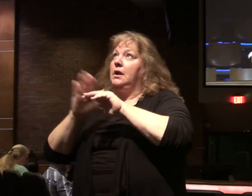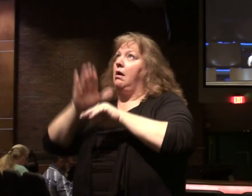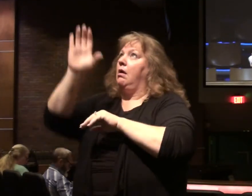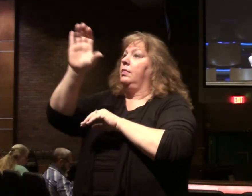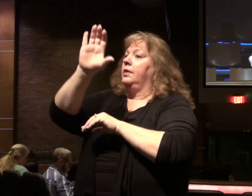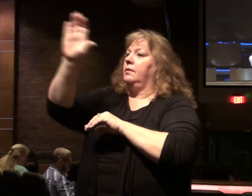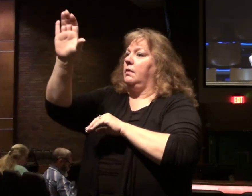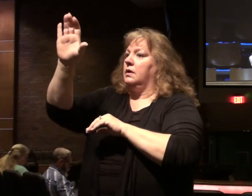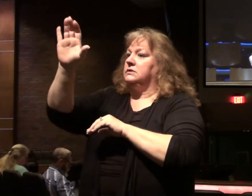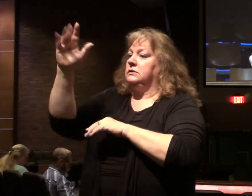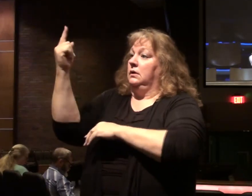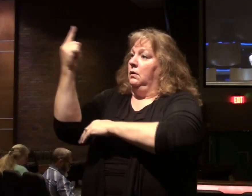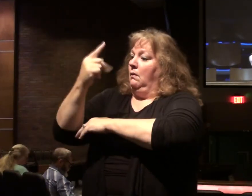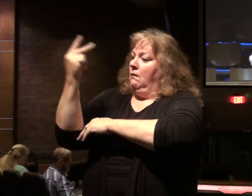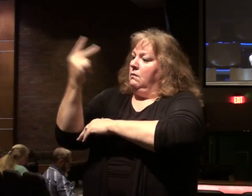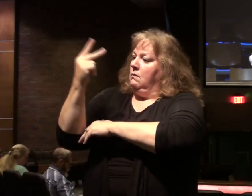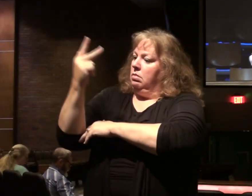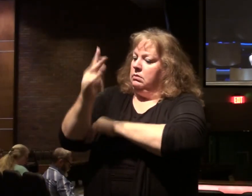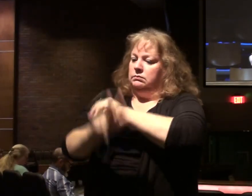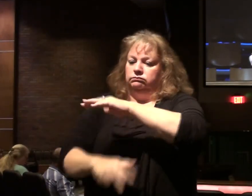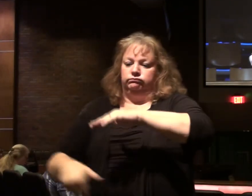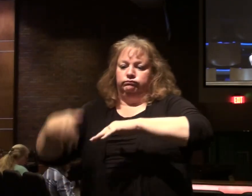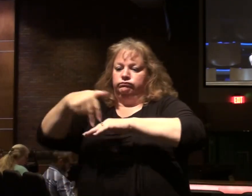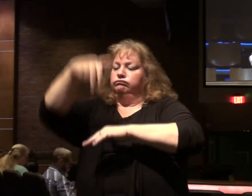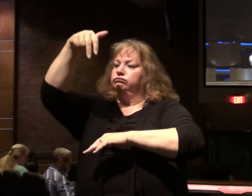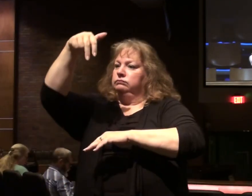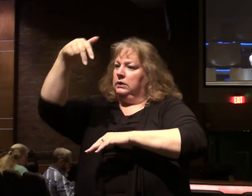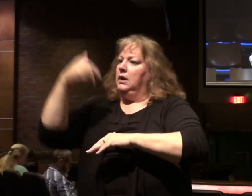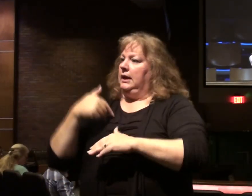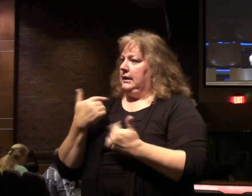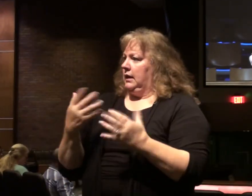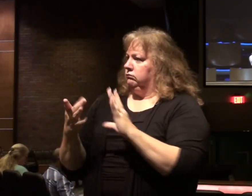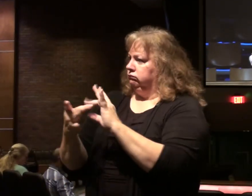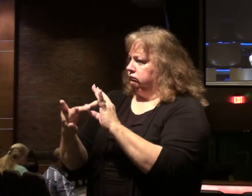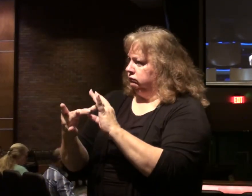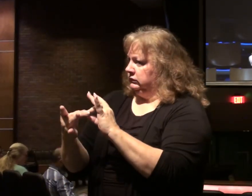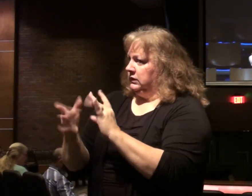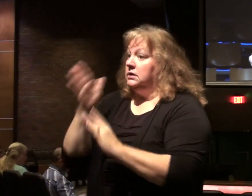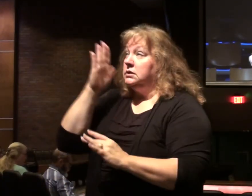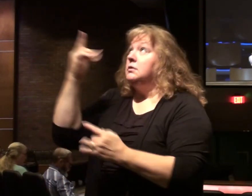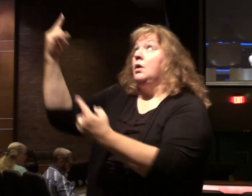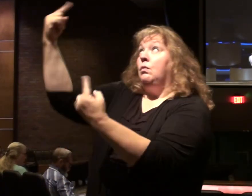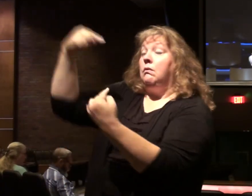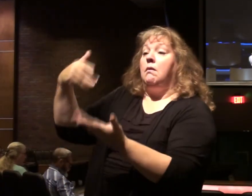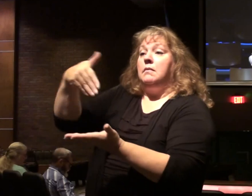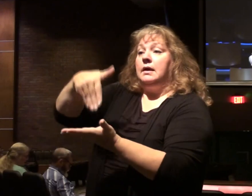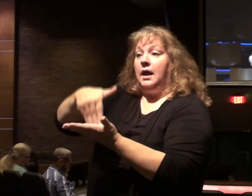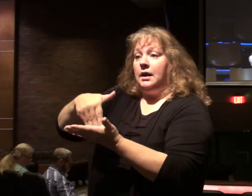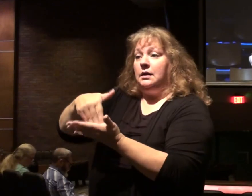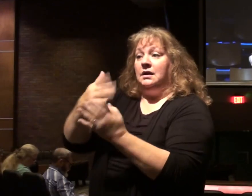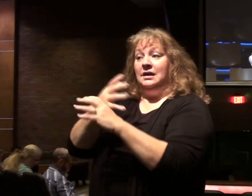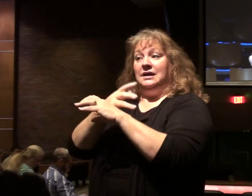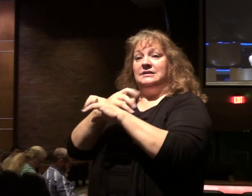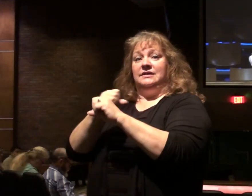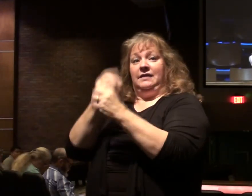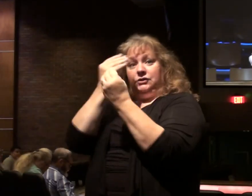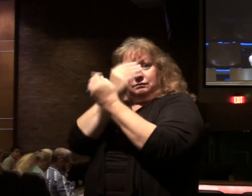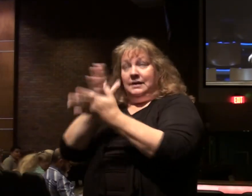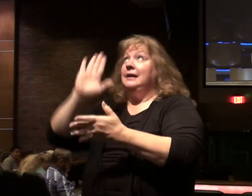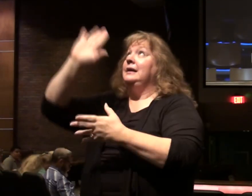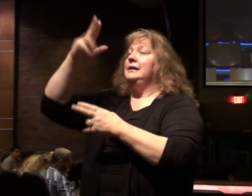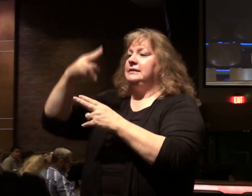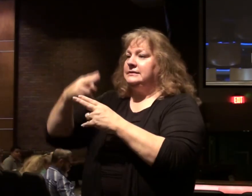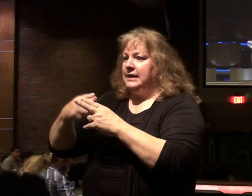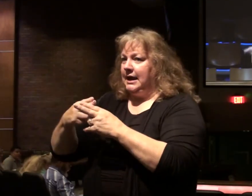He rose again on the third day. He lives today as I speak to you. He's returning someday. And now salvation is being declared in His